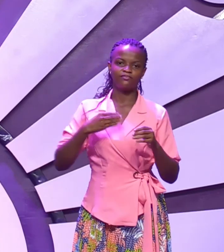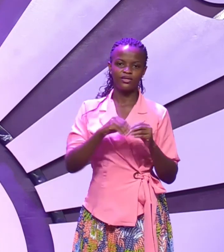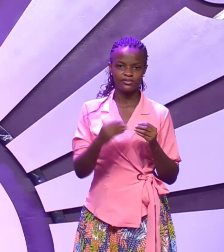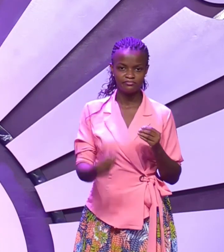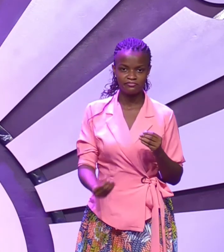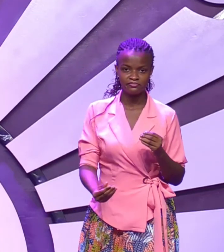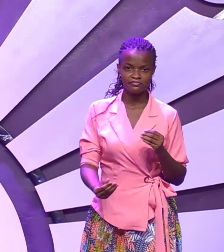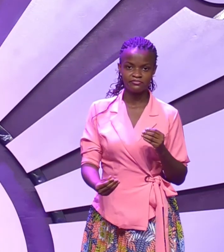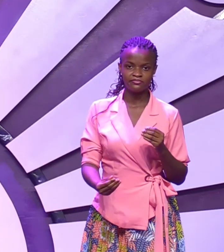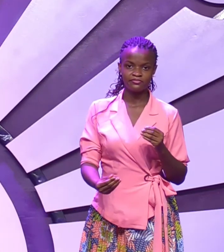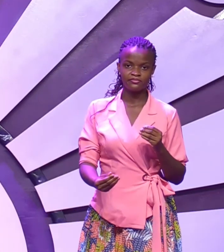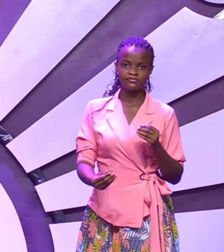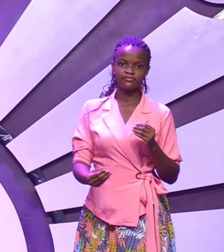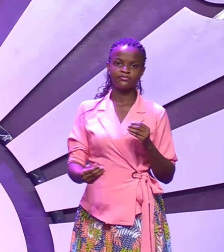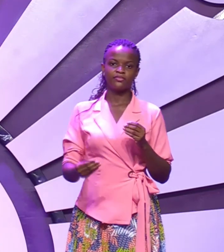God